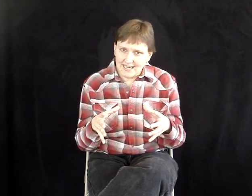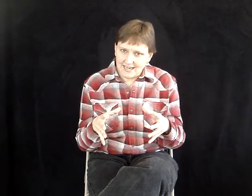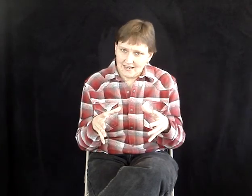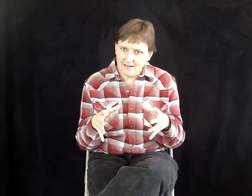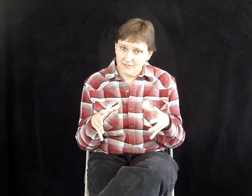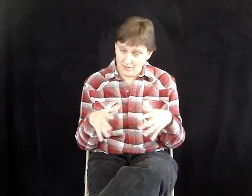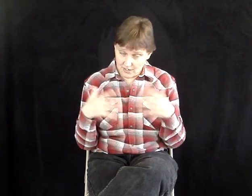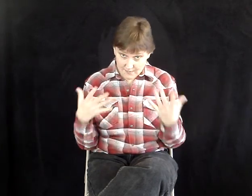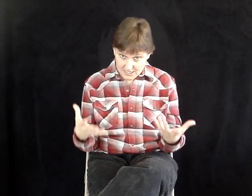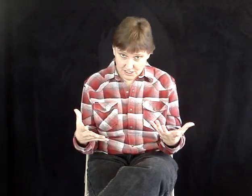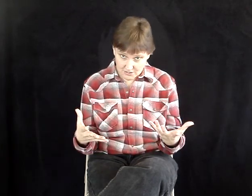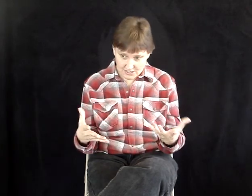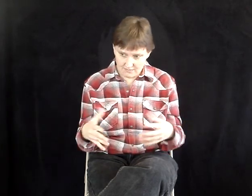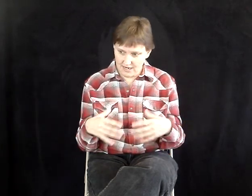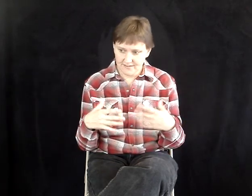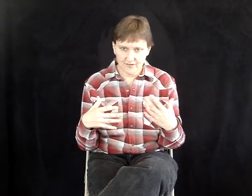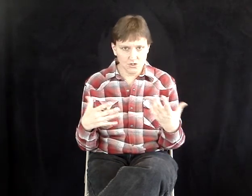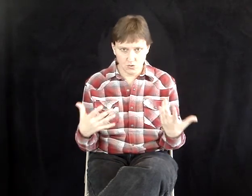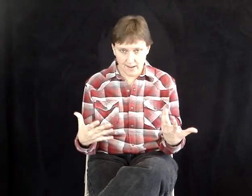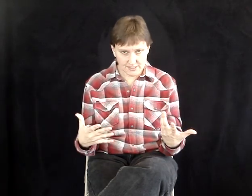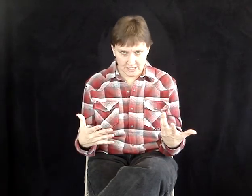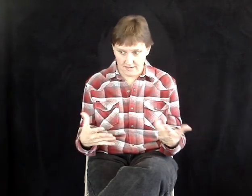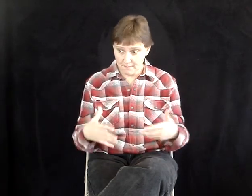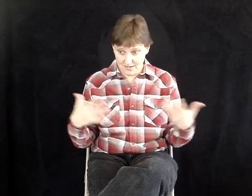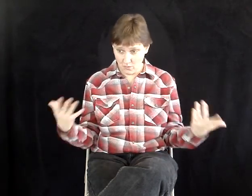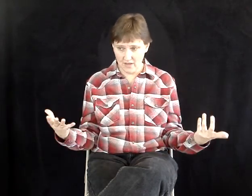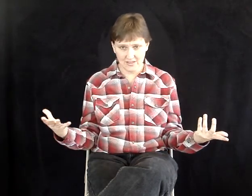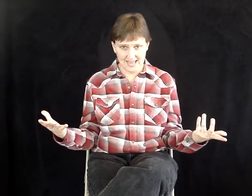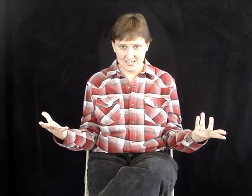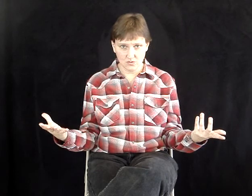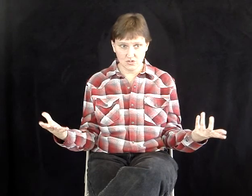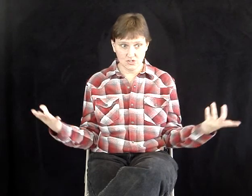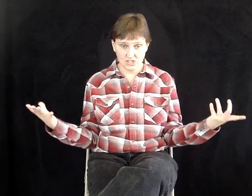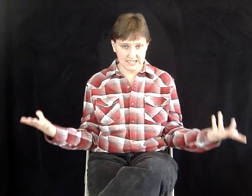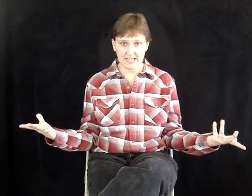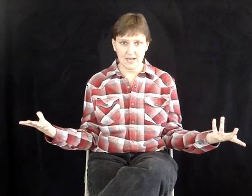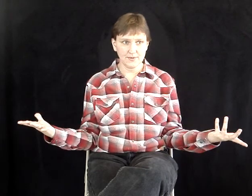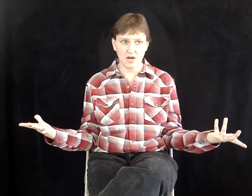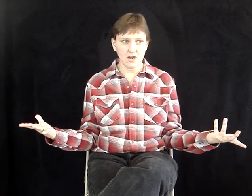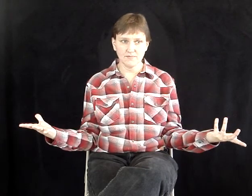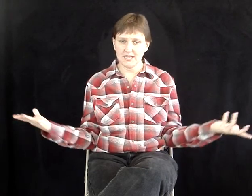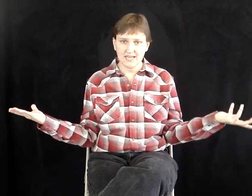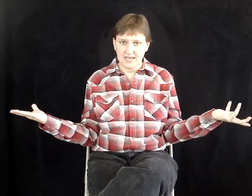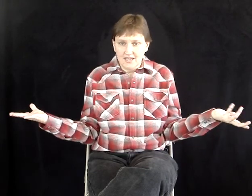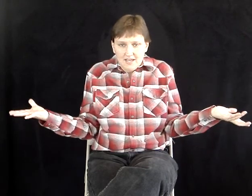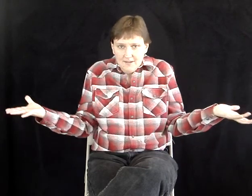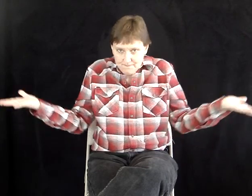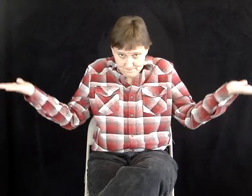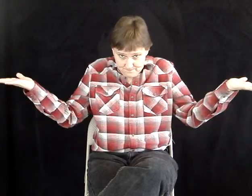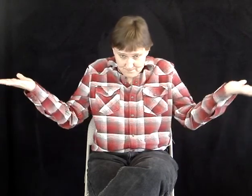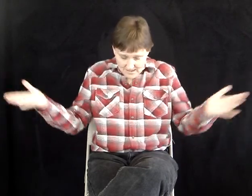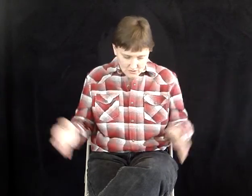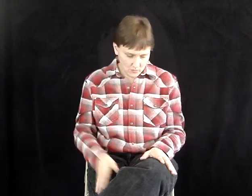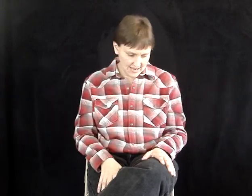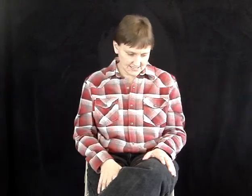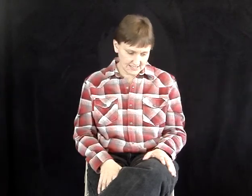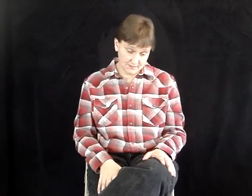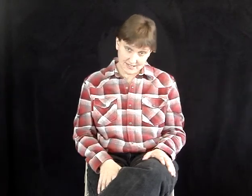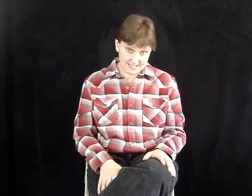for the commissioners and money for the corruption. Meanwhile, the landowners are still up in arms and have no rights, and the building